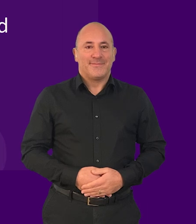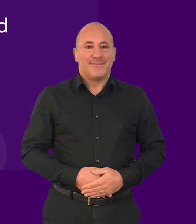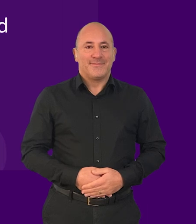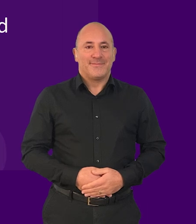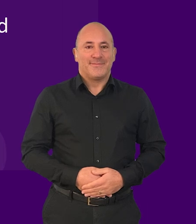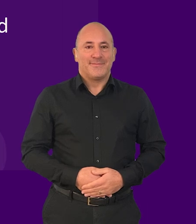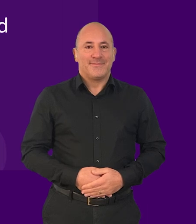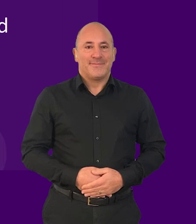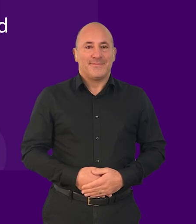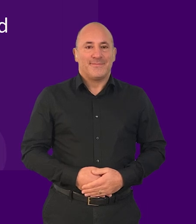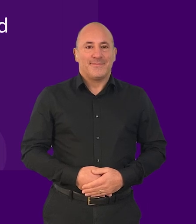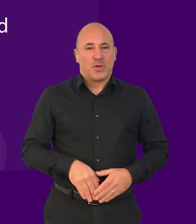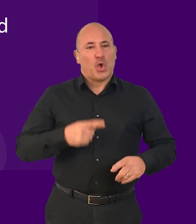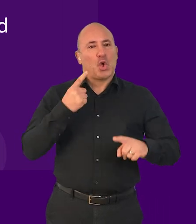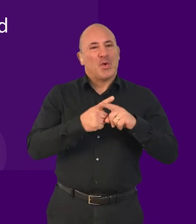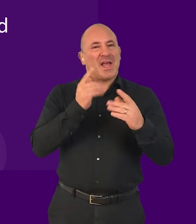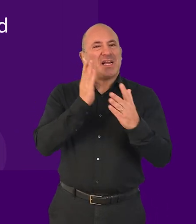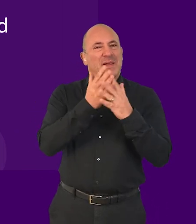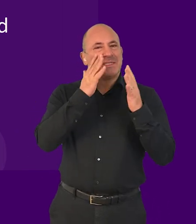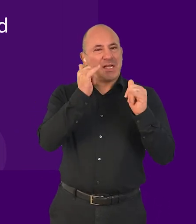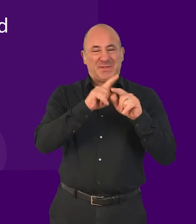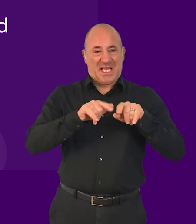Quick Accessibility Test Keyboard Support